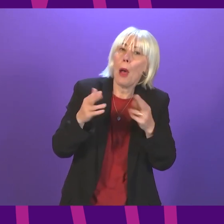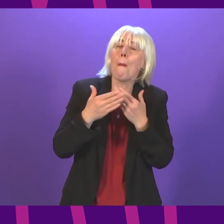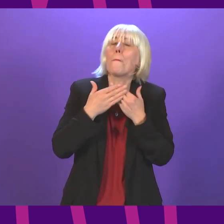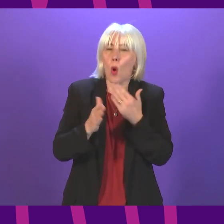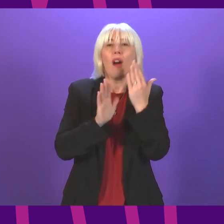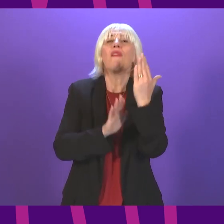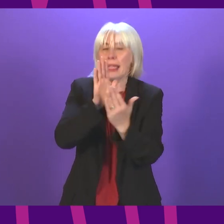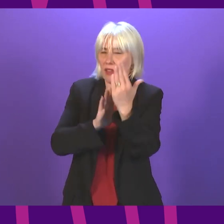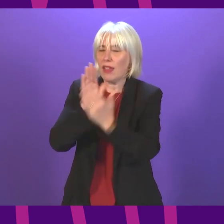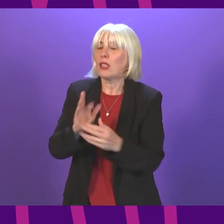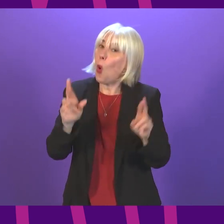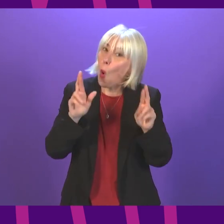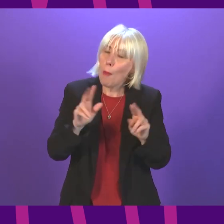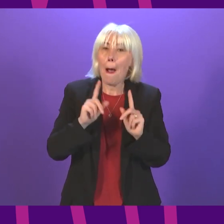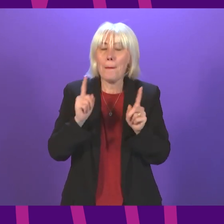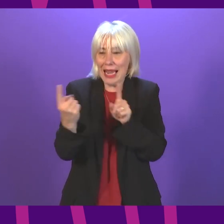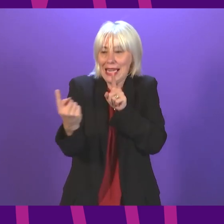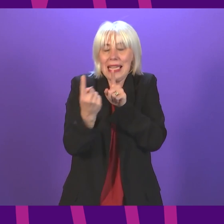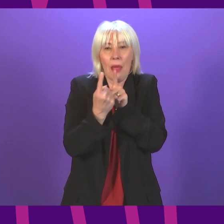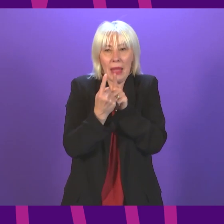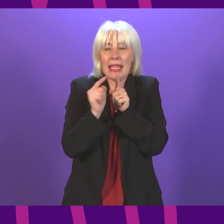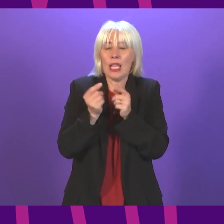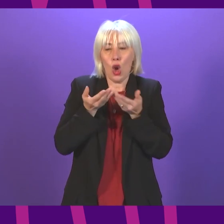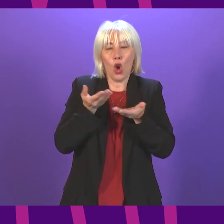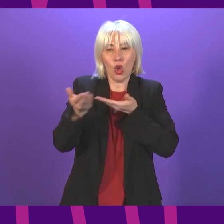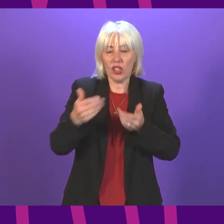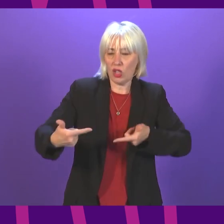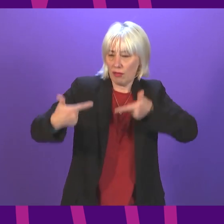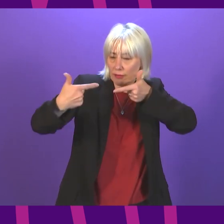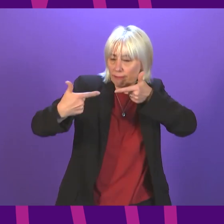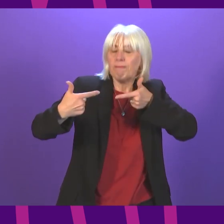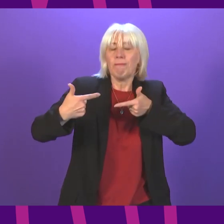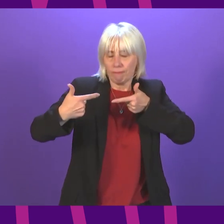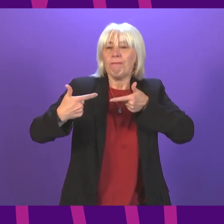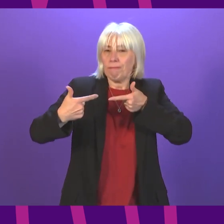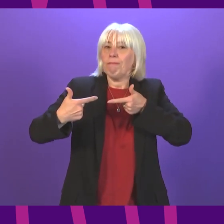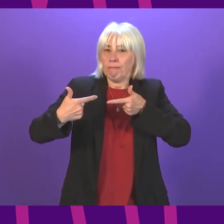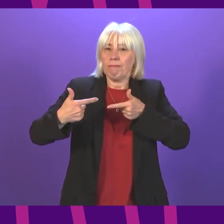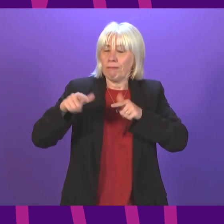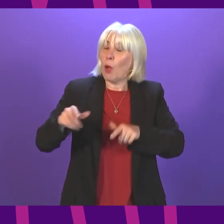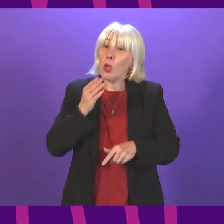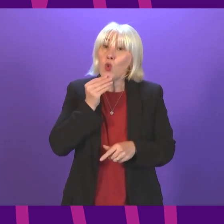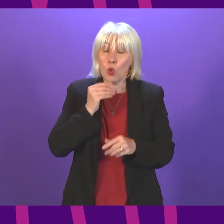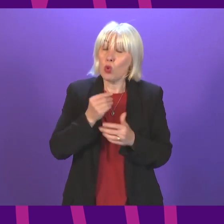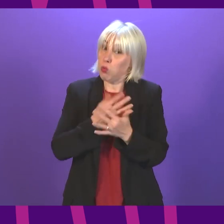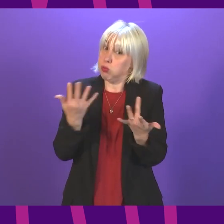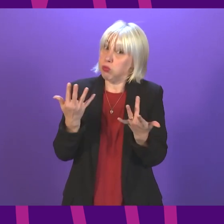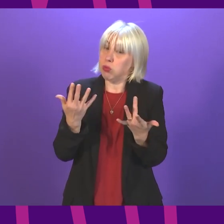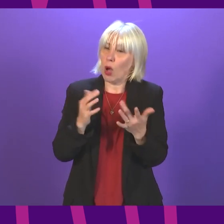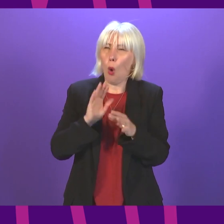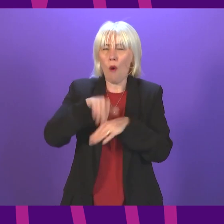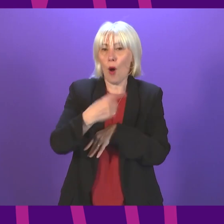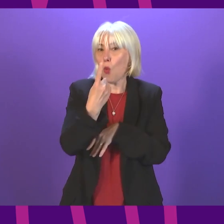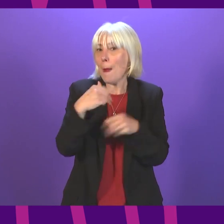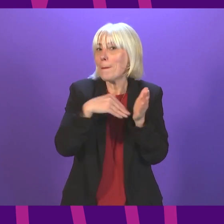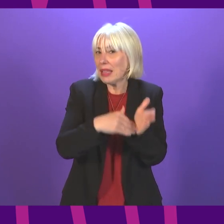face-to-face appointments. But the Near Me video consultation and digital platforms have been well used. We've seen in excess of